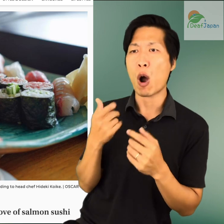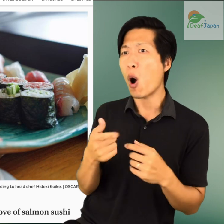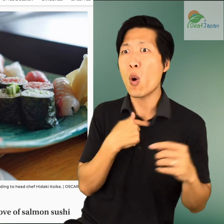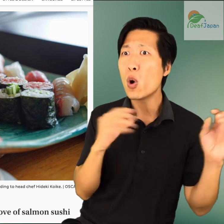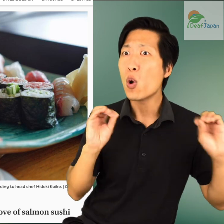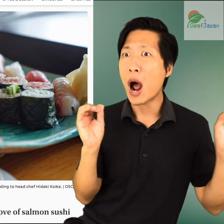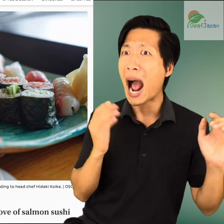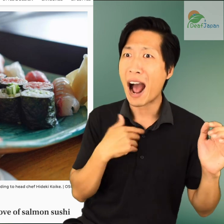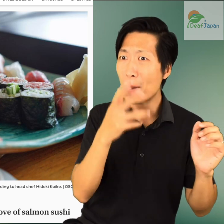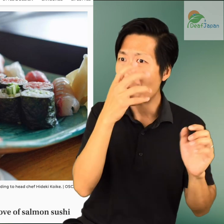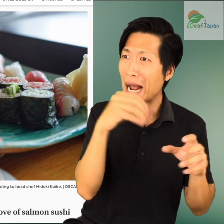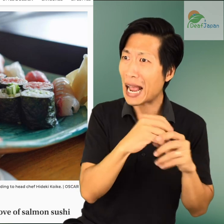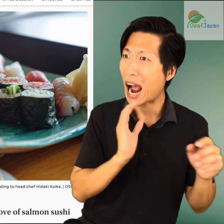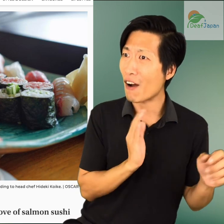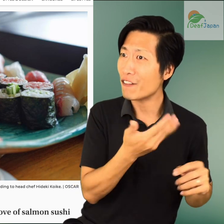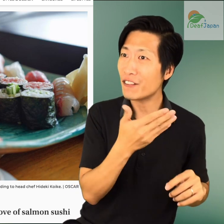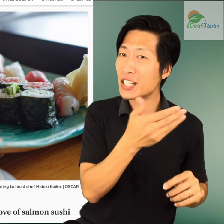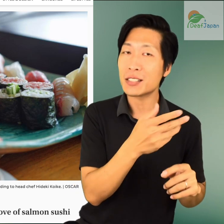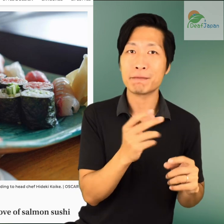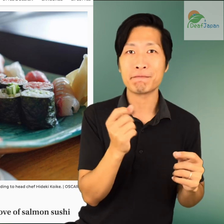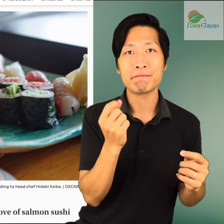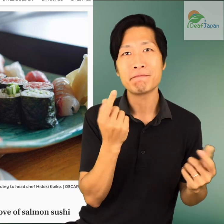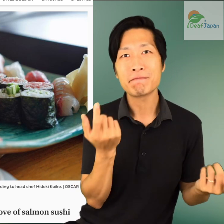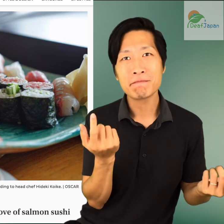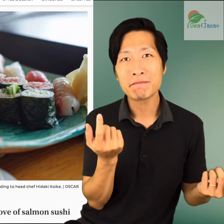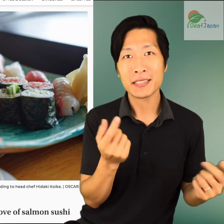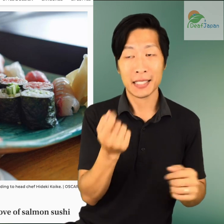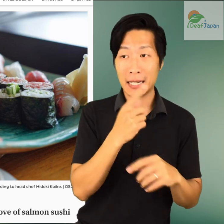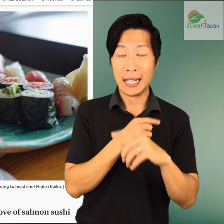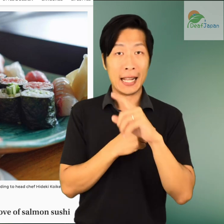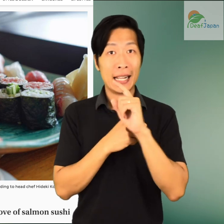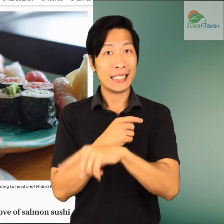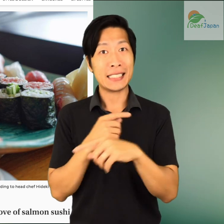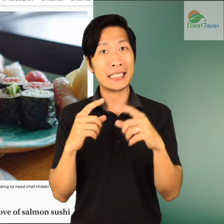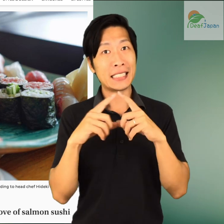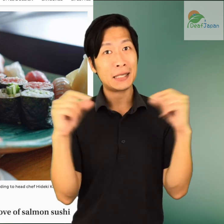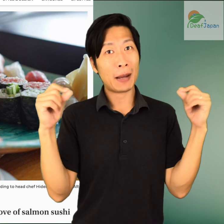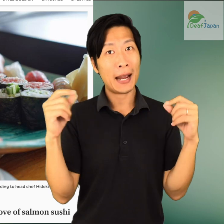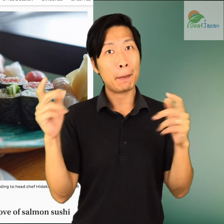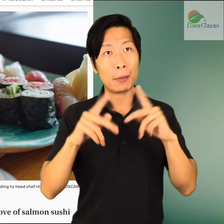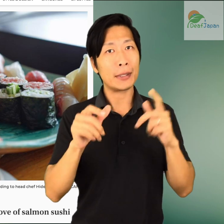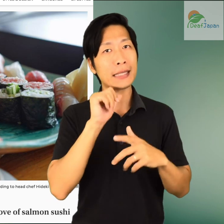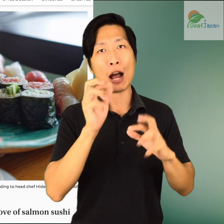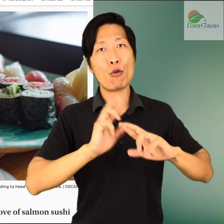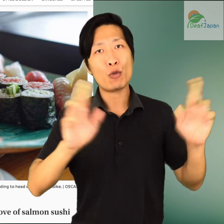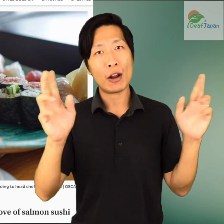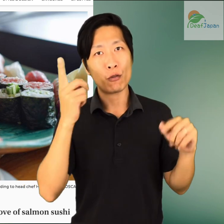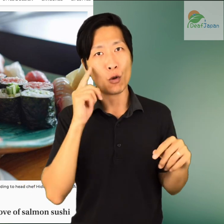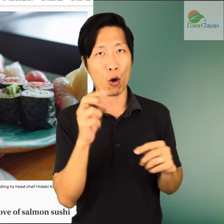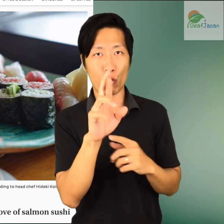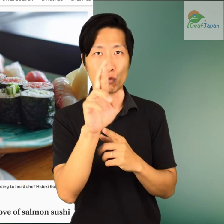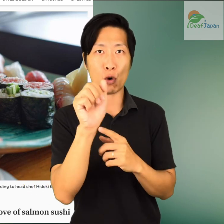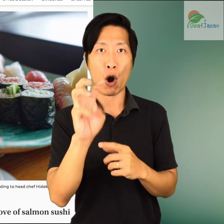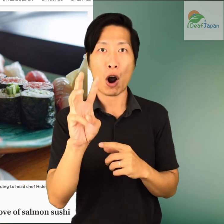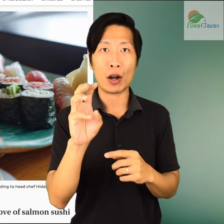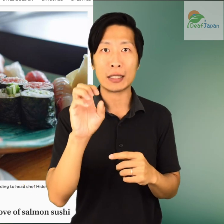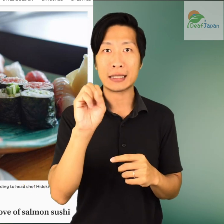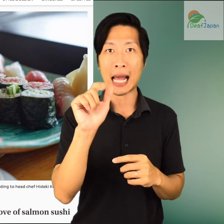Olsen says. And parasites or not, Japan just wasn't clearly ready for raw salmon. The complaints from